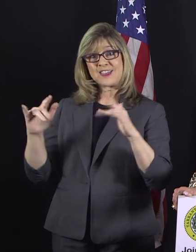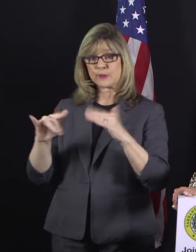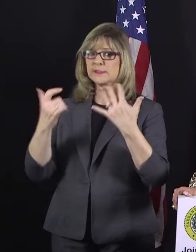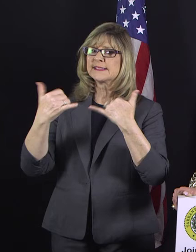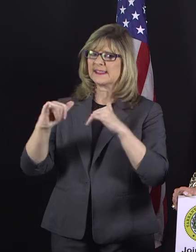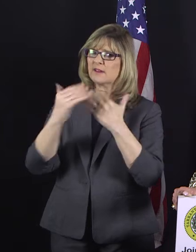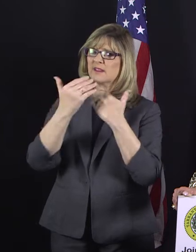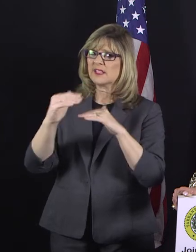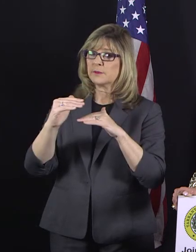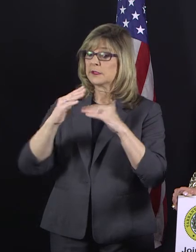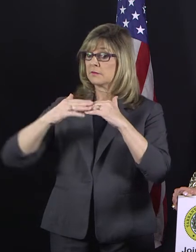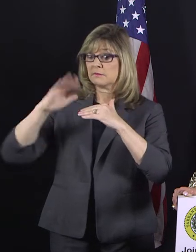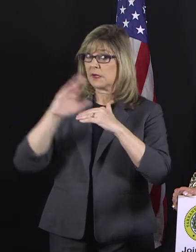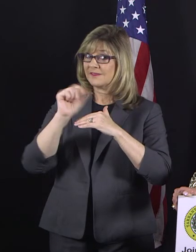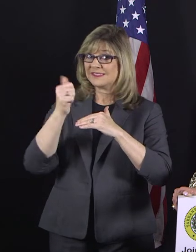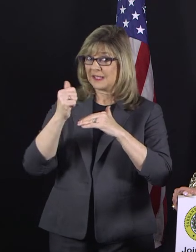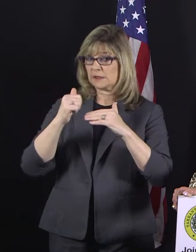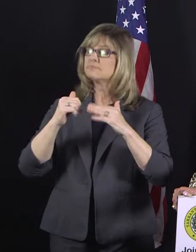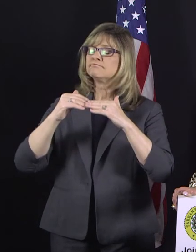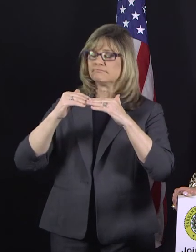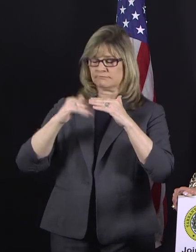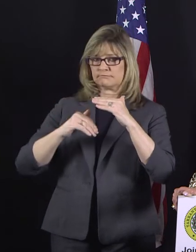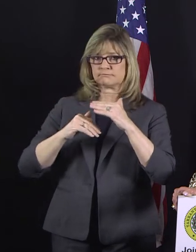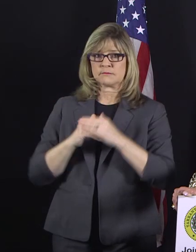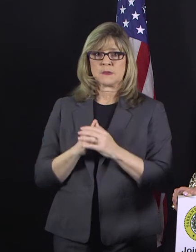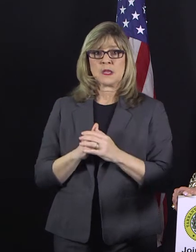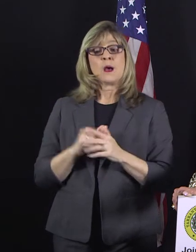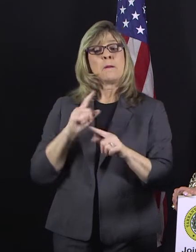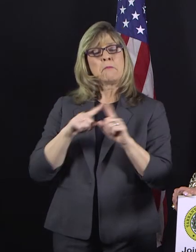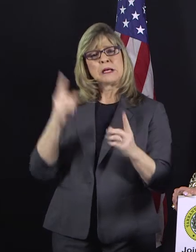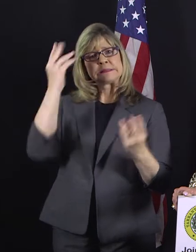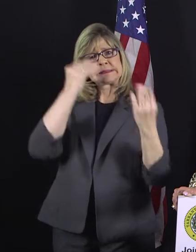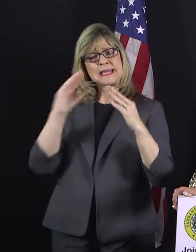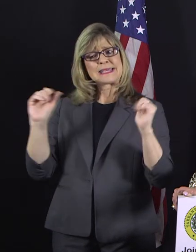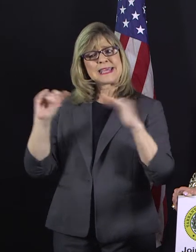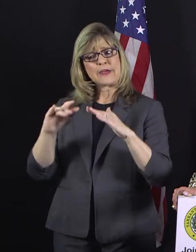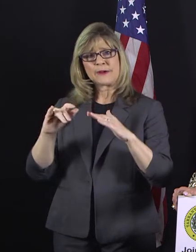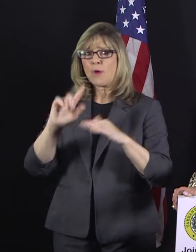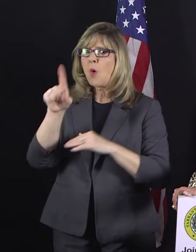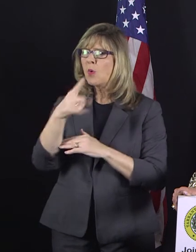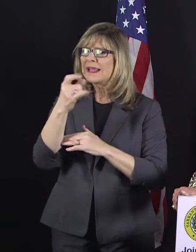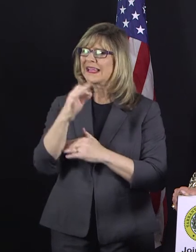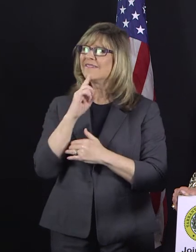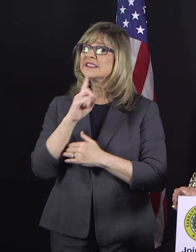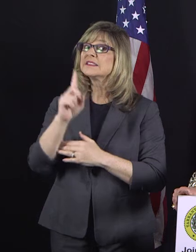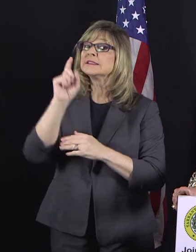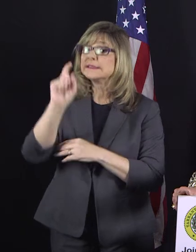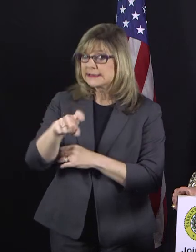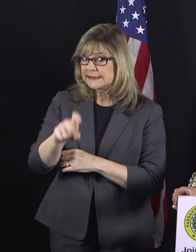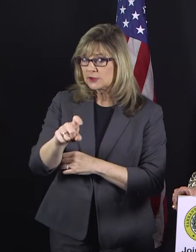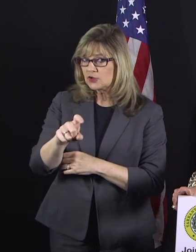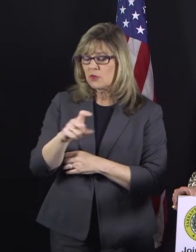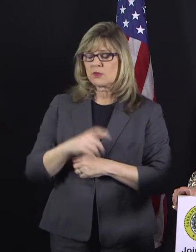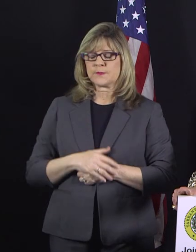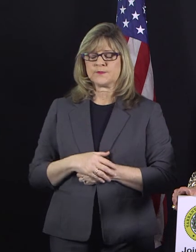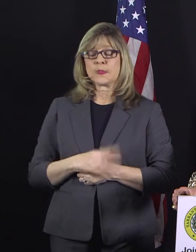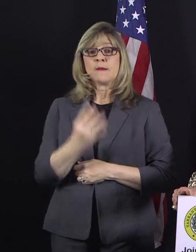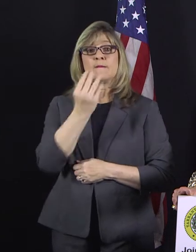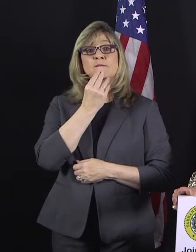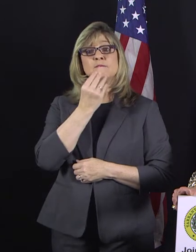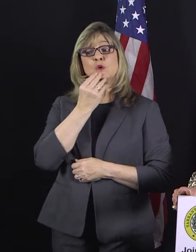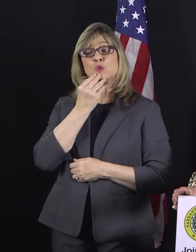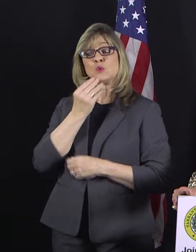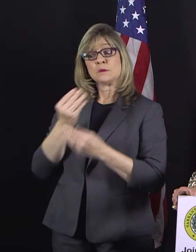more than 10 people, but consider gathering only if it's really essential. And food establishments must still